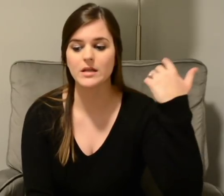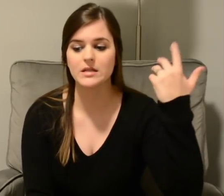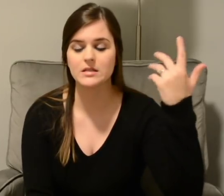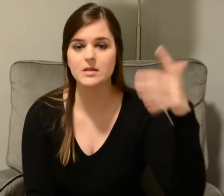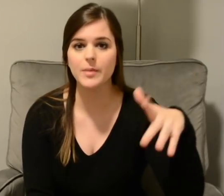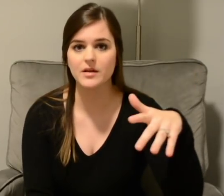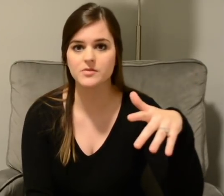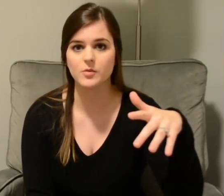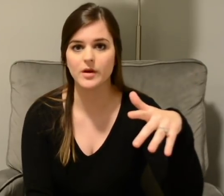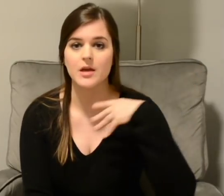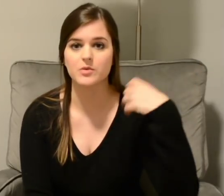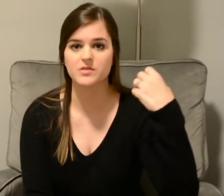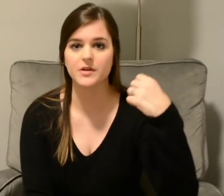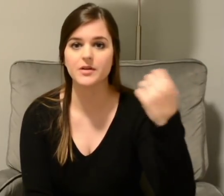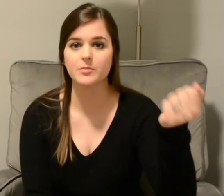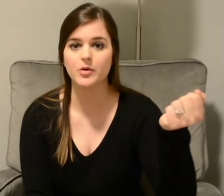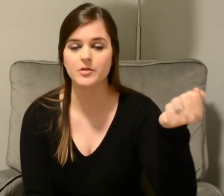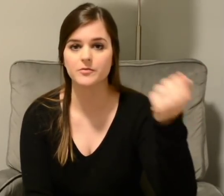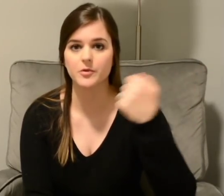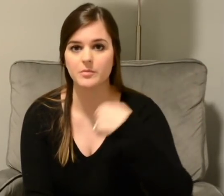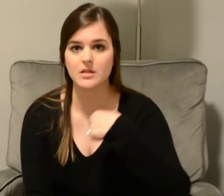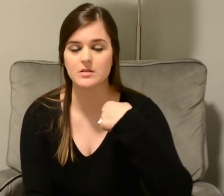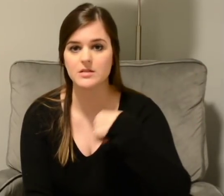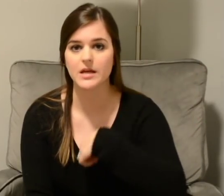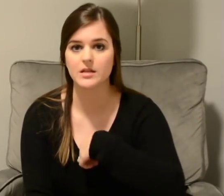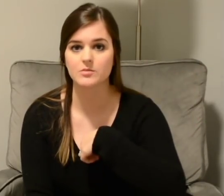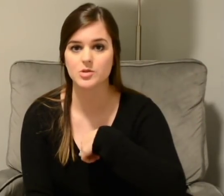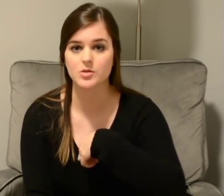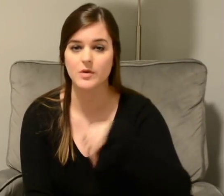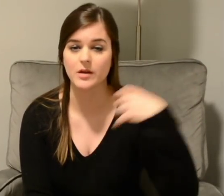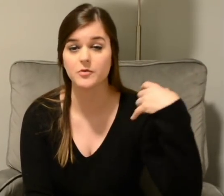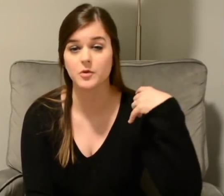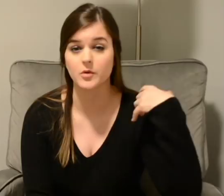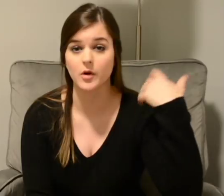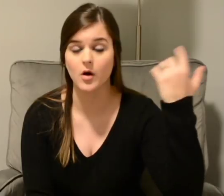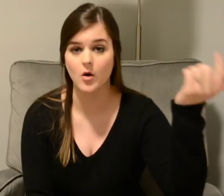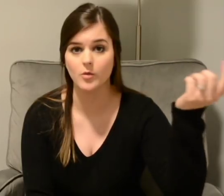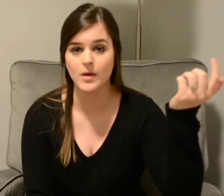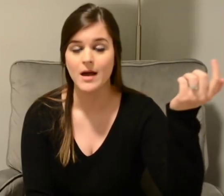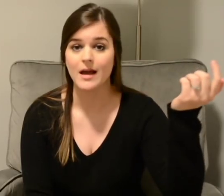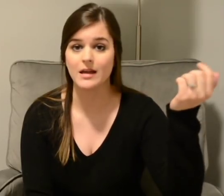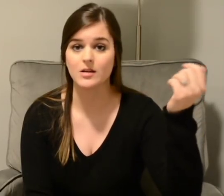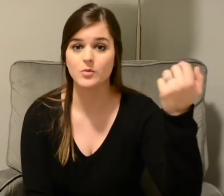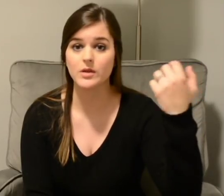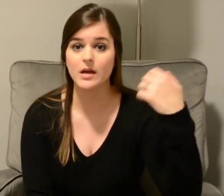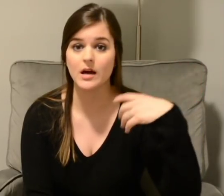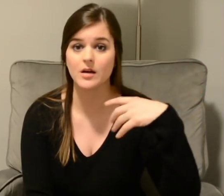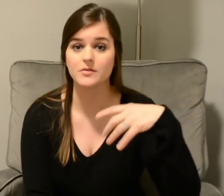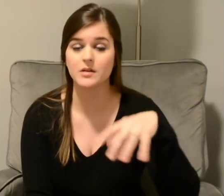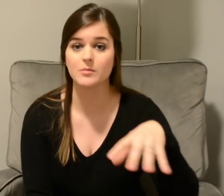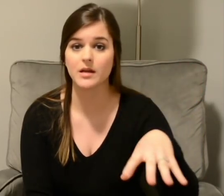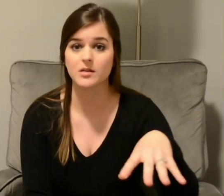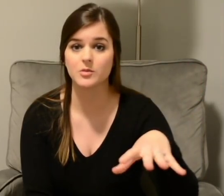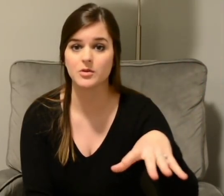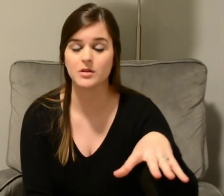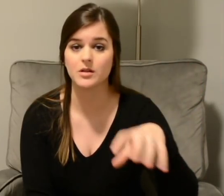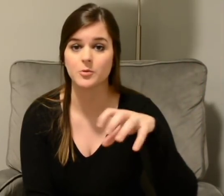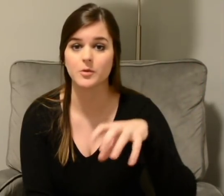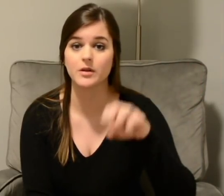he did pass away, it was very important for me to take him to a funeral home. And we have in my community a really